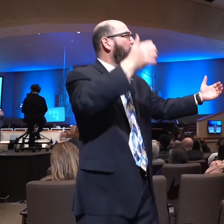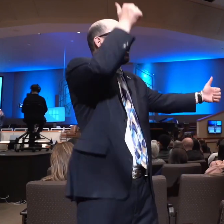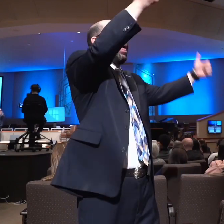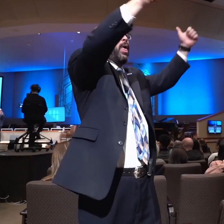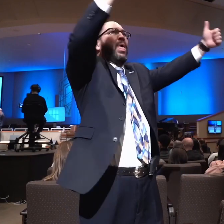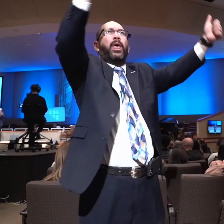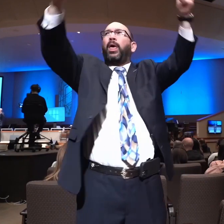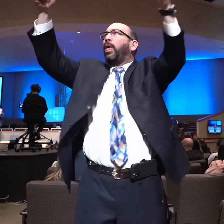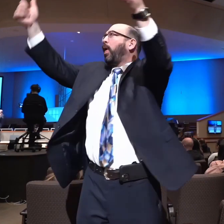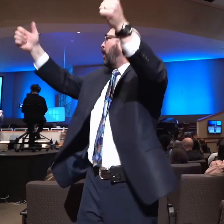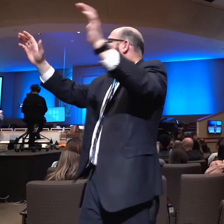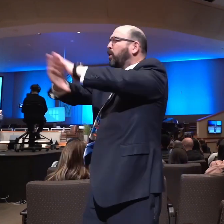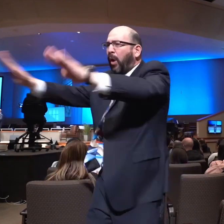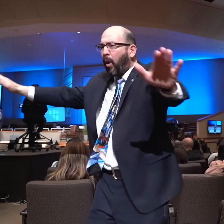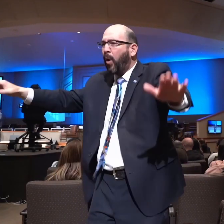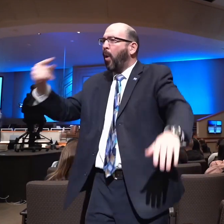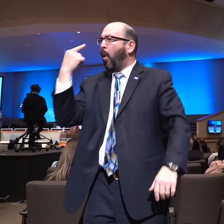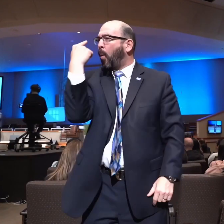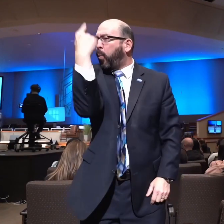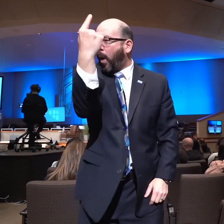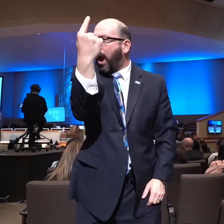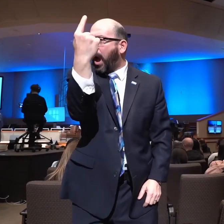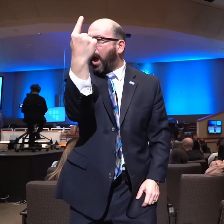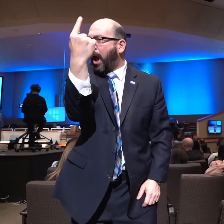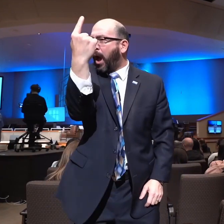saints. We have one mediator, and His name is Jesus Christ.